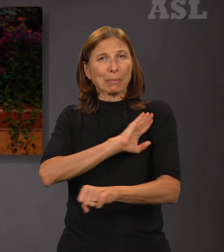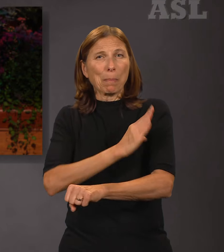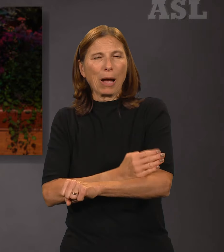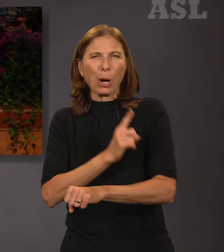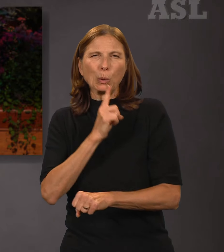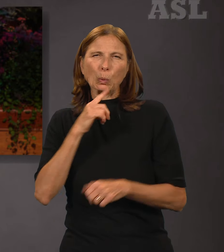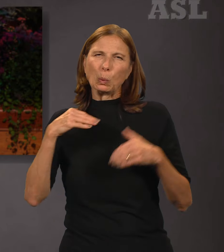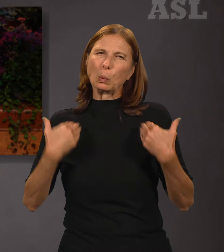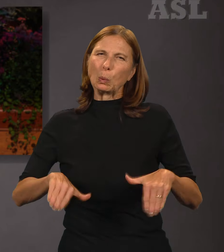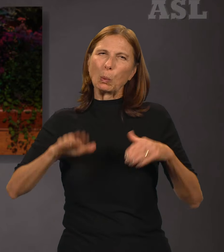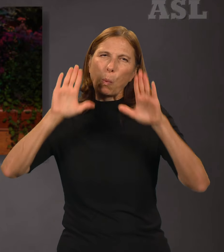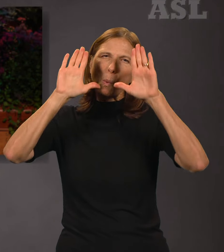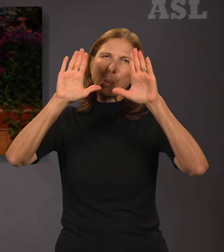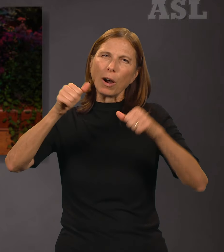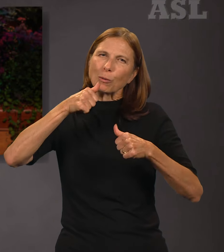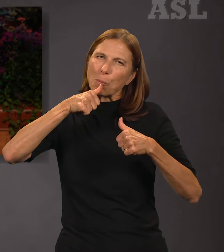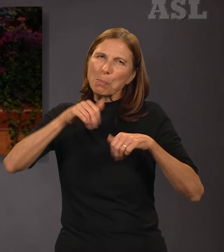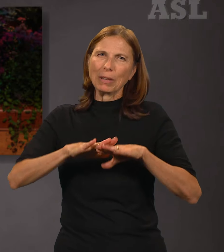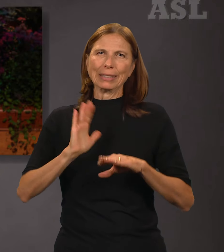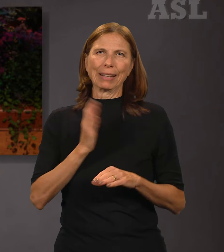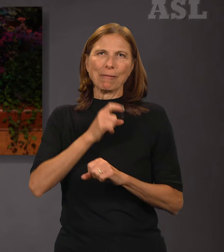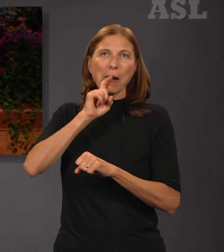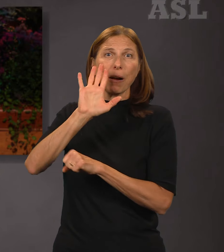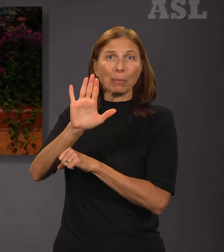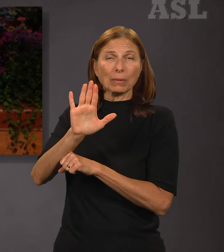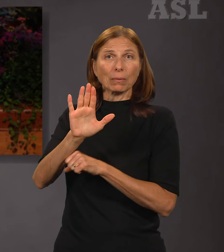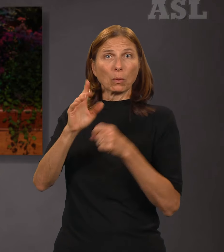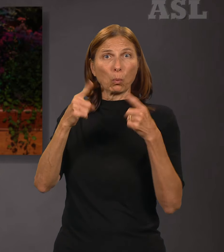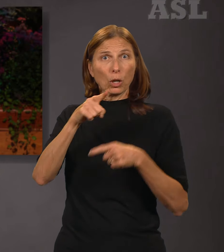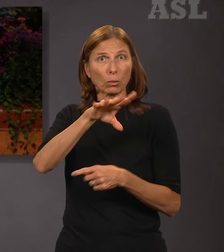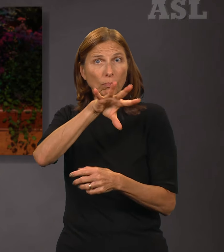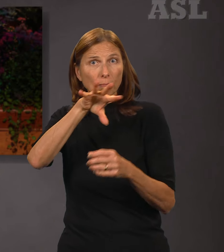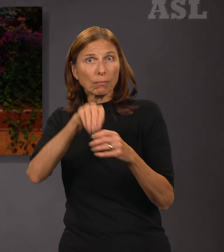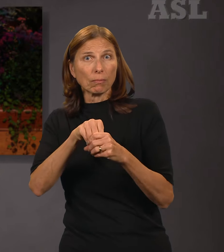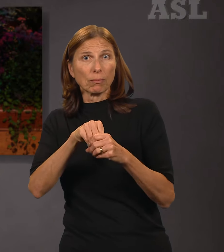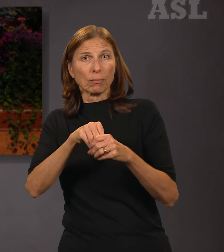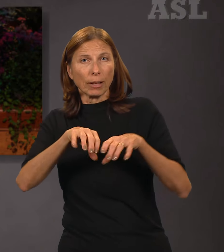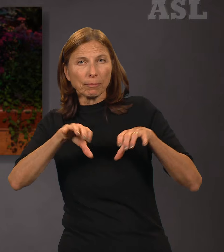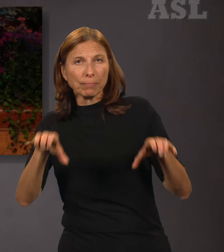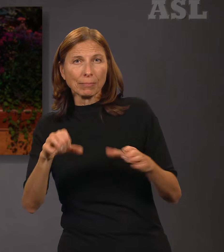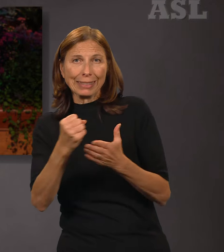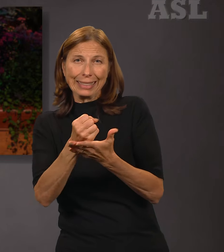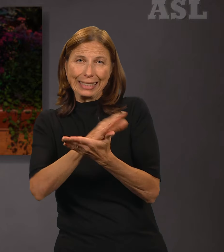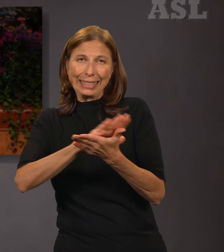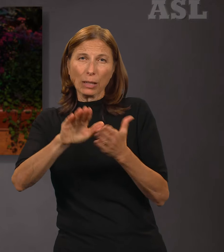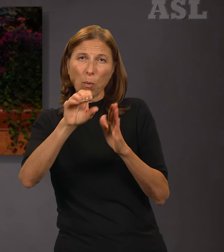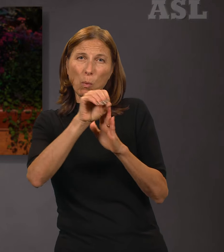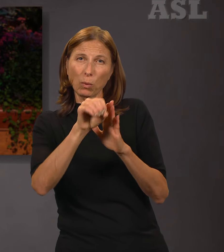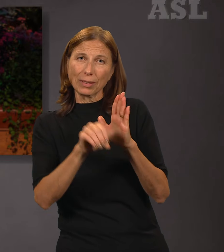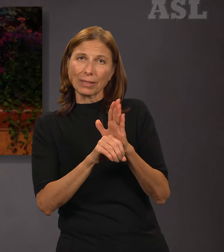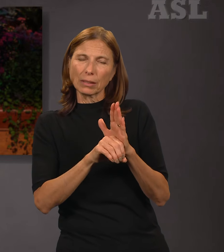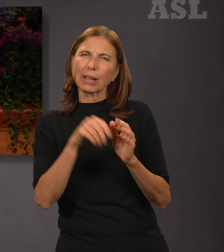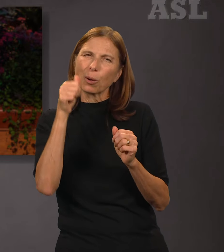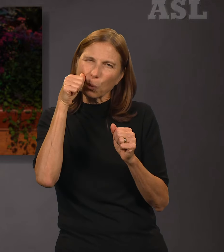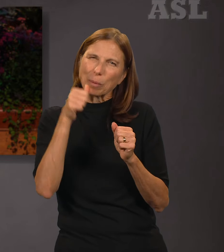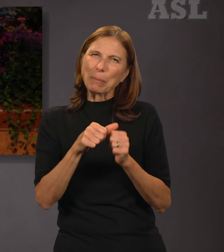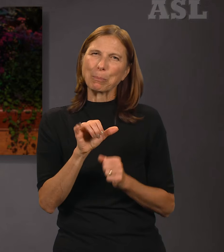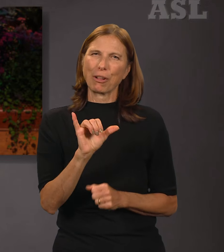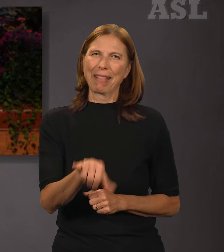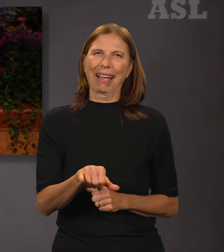Ponder this as you participate in sacred ordinances. Without it, we could not return home to the presence of our Father